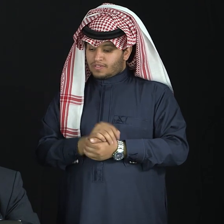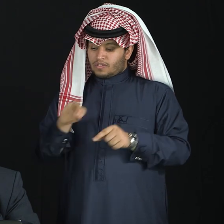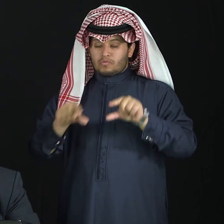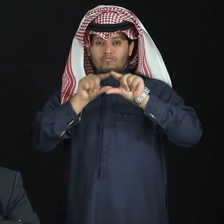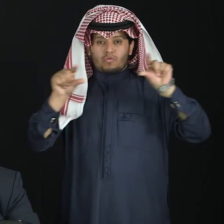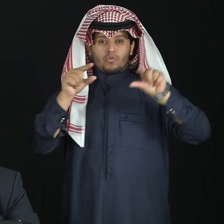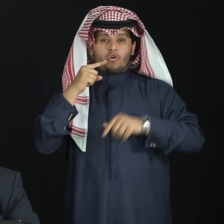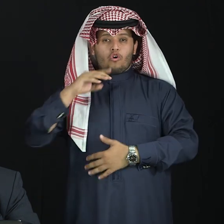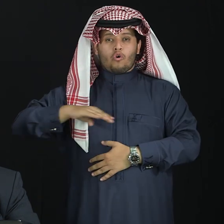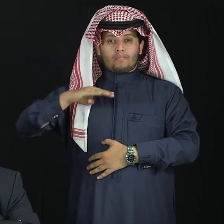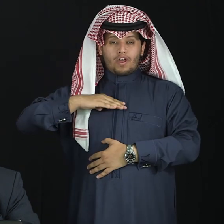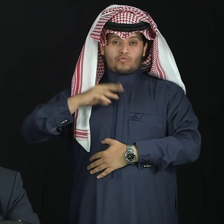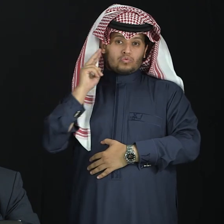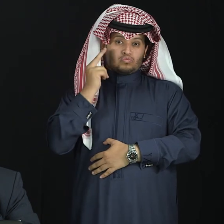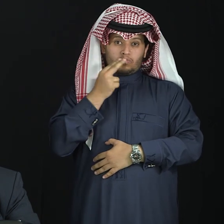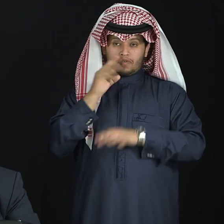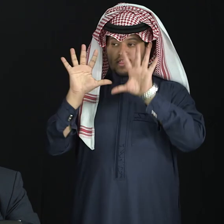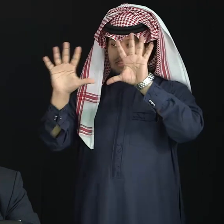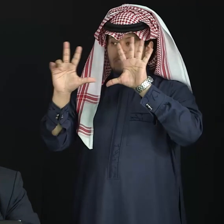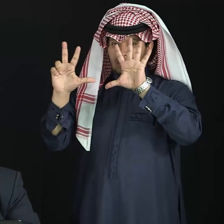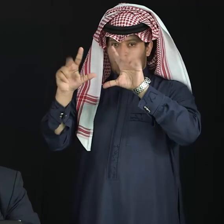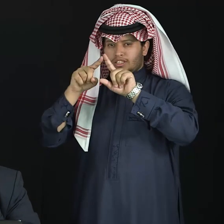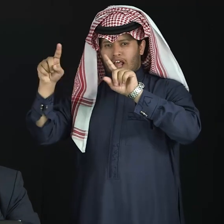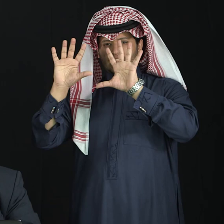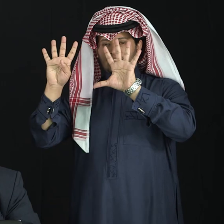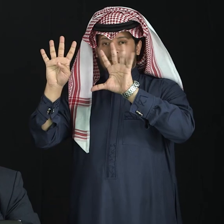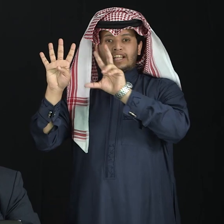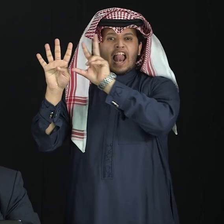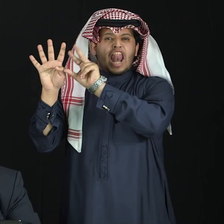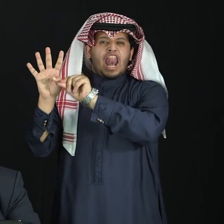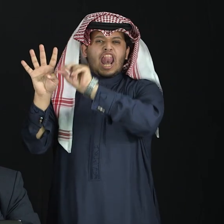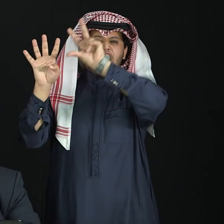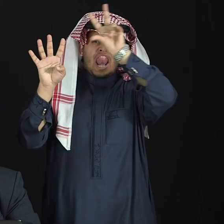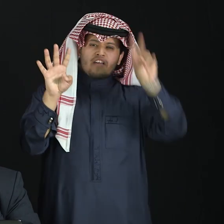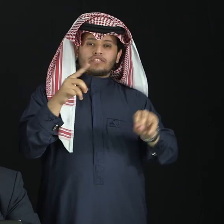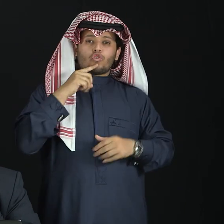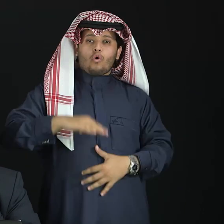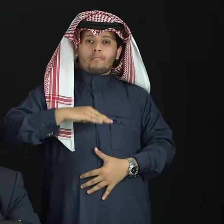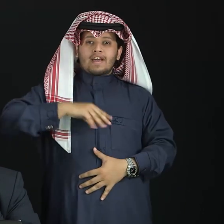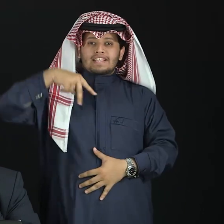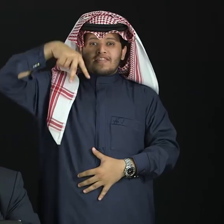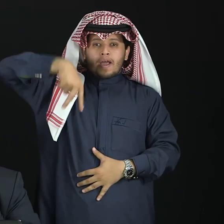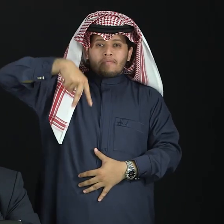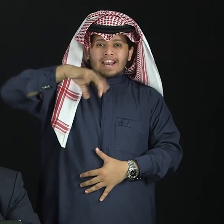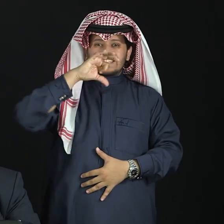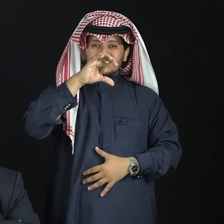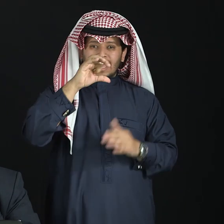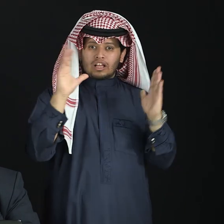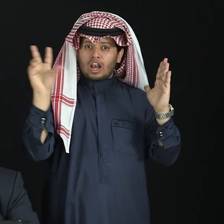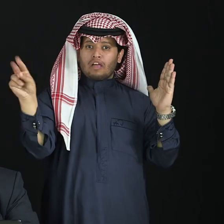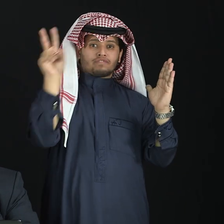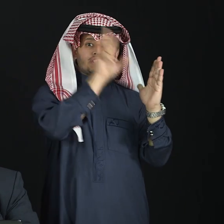also to my dear colleagues, the average 18 to 19